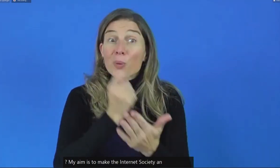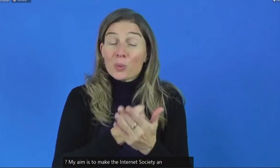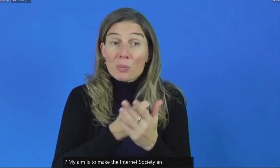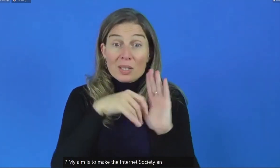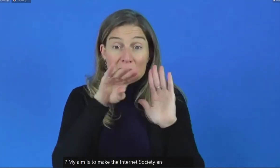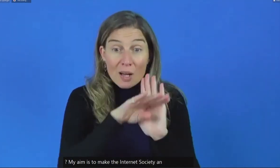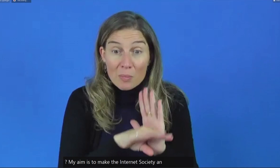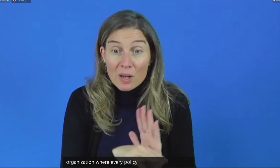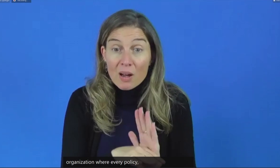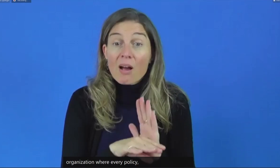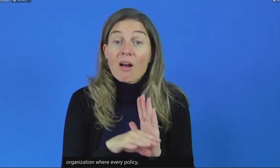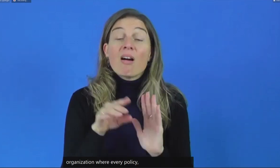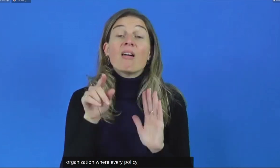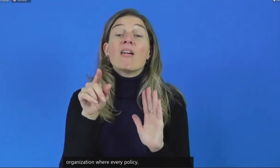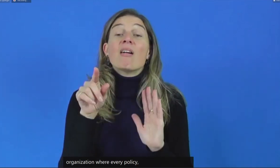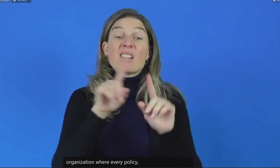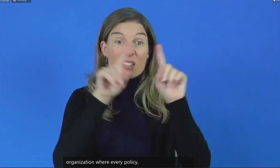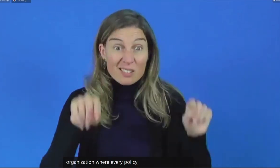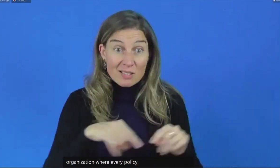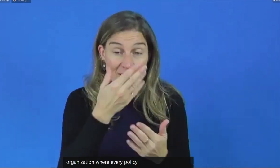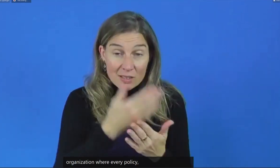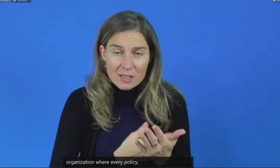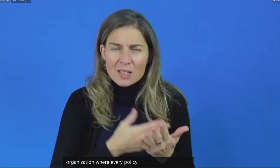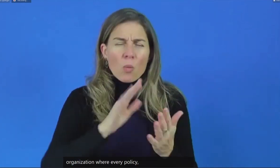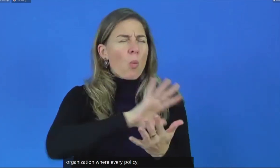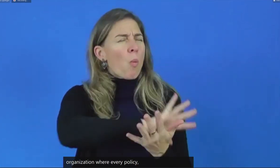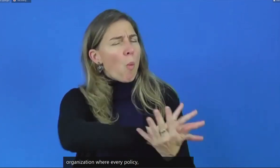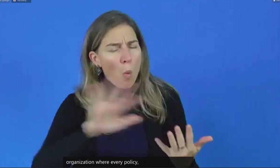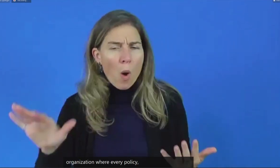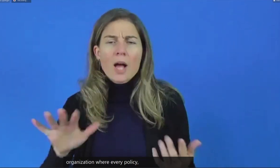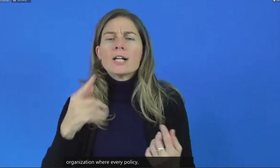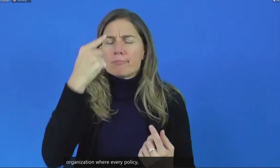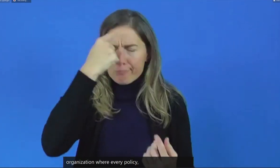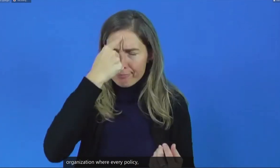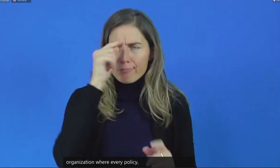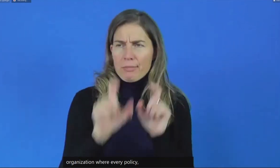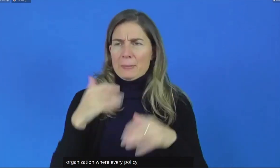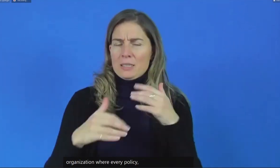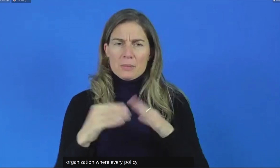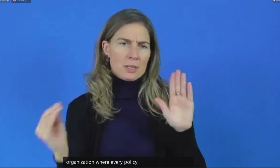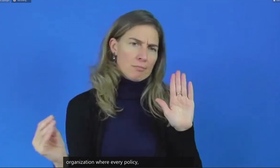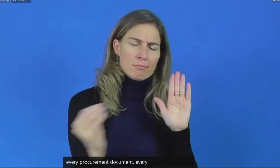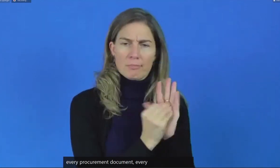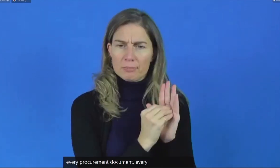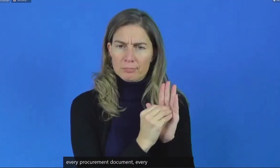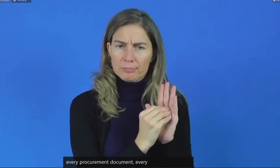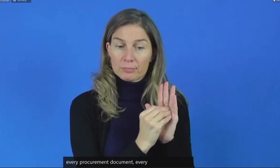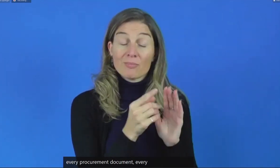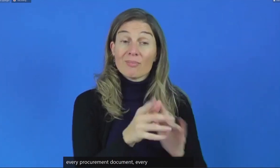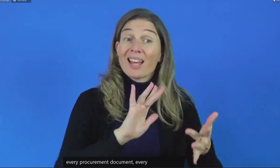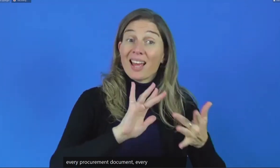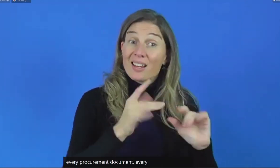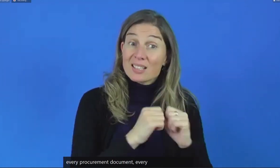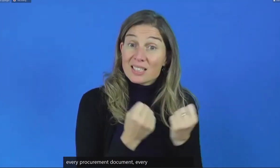considers accessibility for person with disability. And Internet Society should have